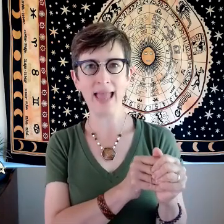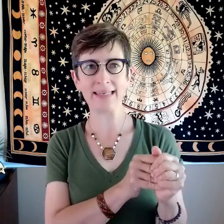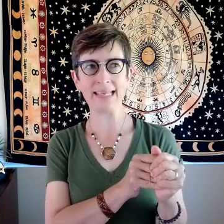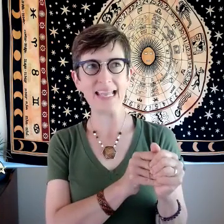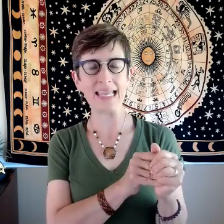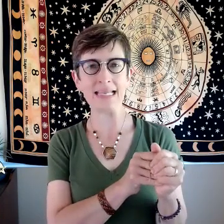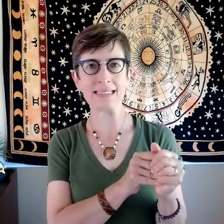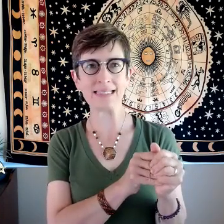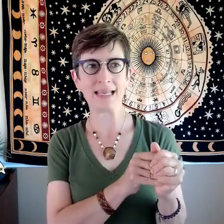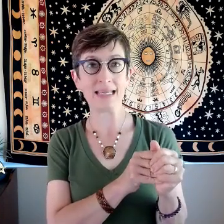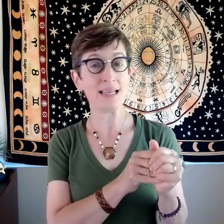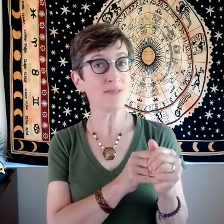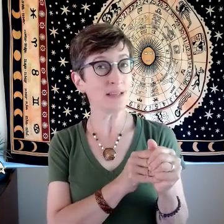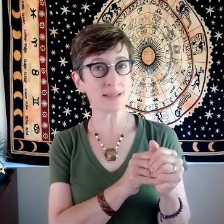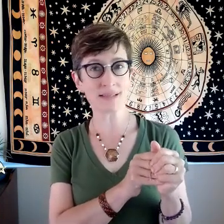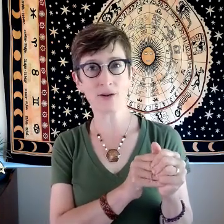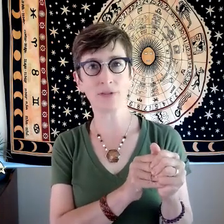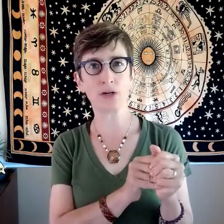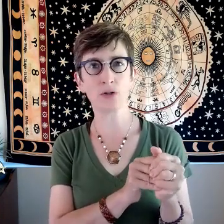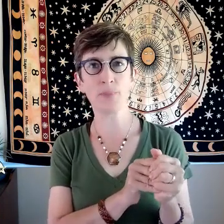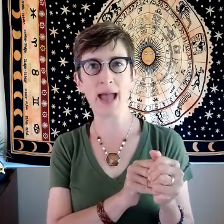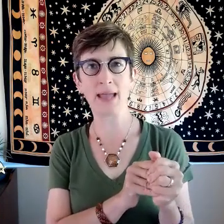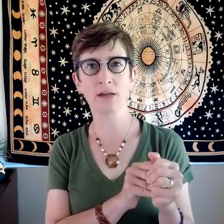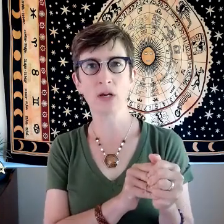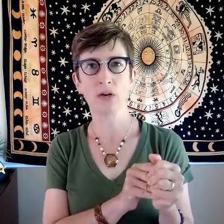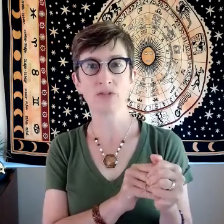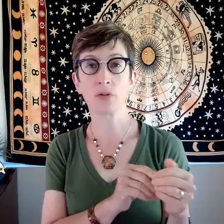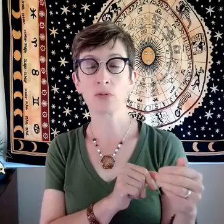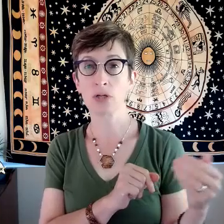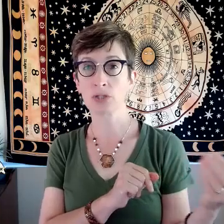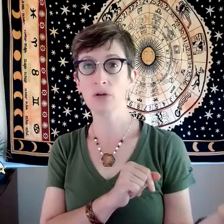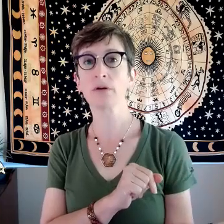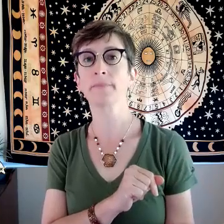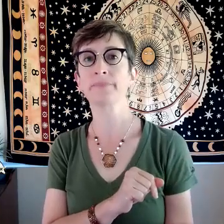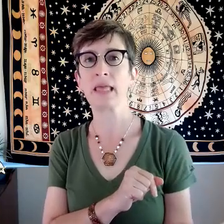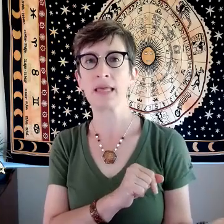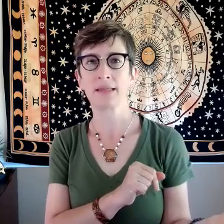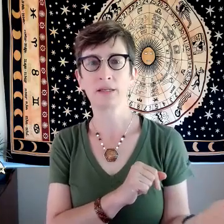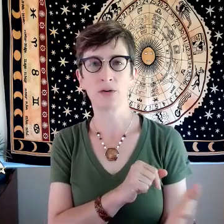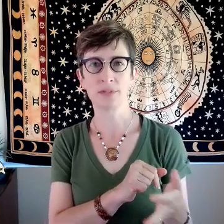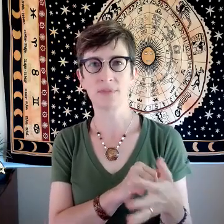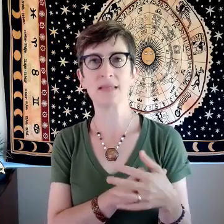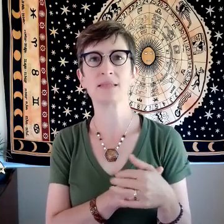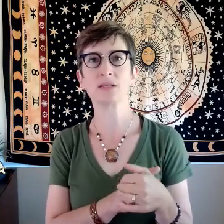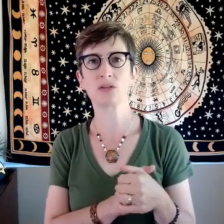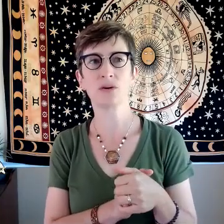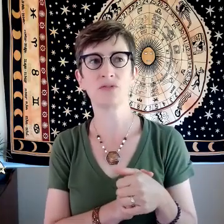it's even necessarily good or bad for the long term you know some things that serve